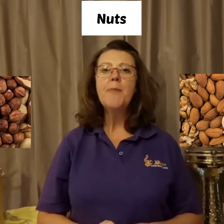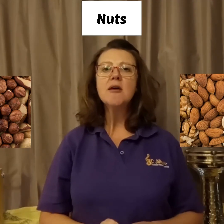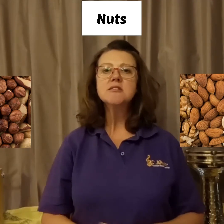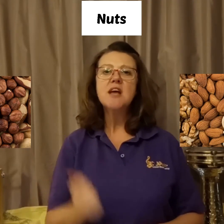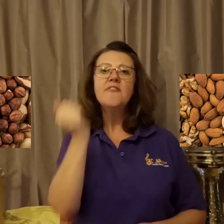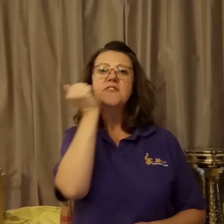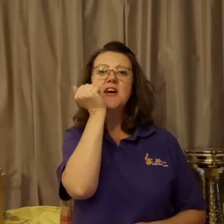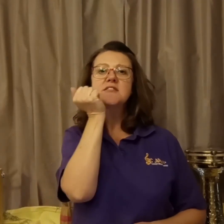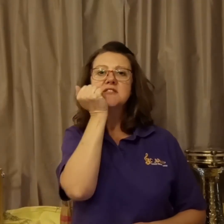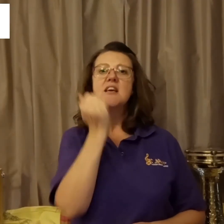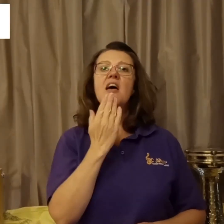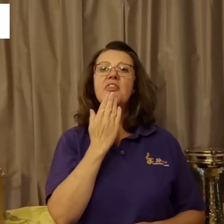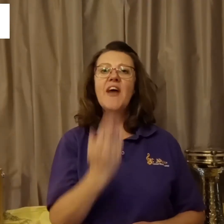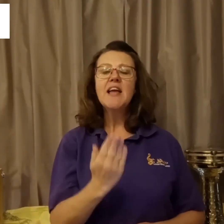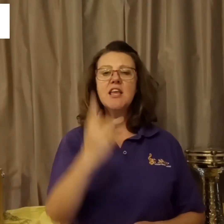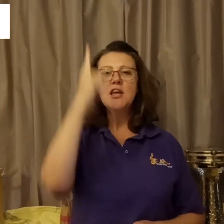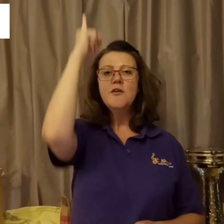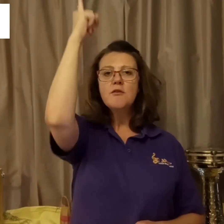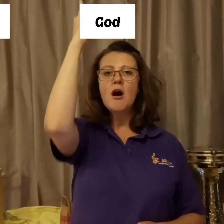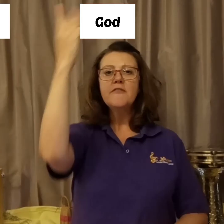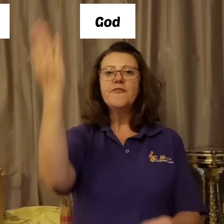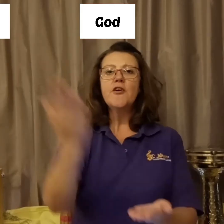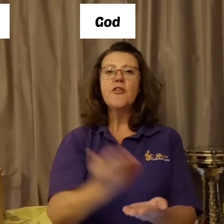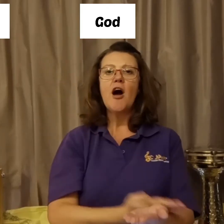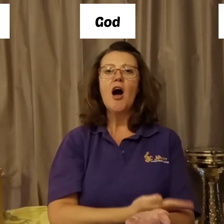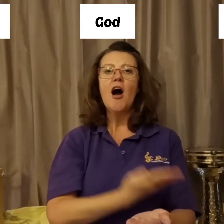box of nuts, thank you God for the harvest.